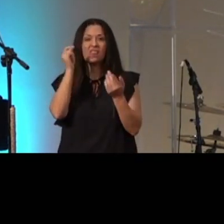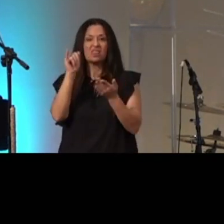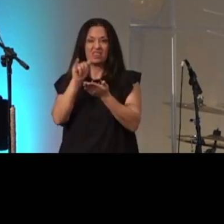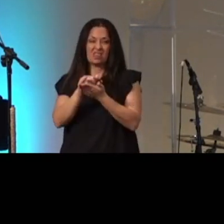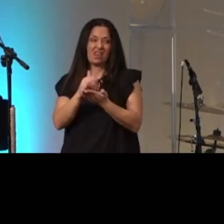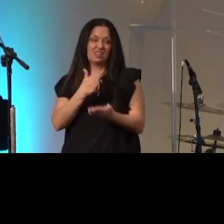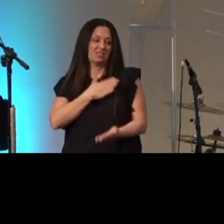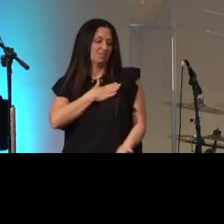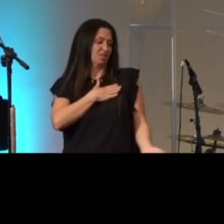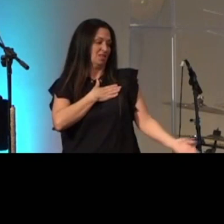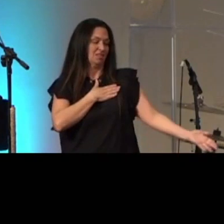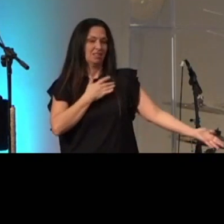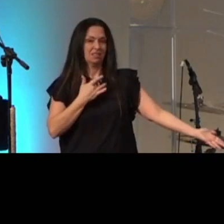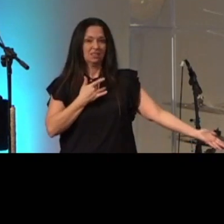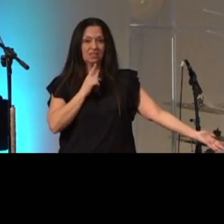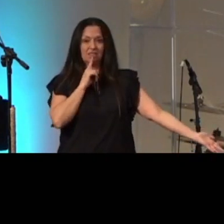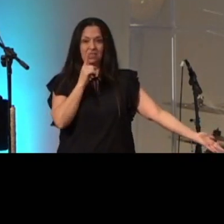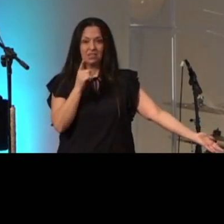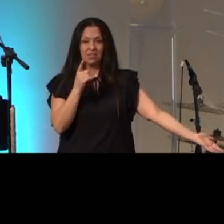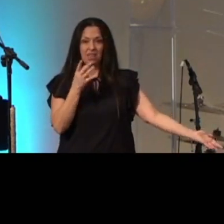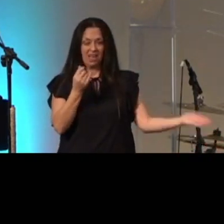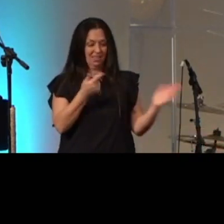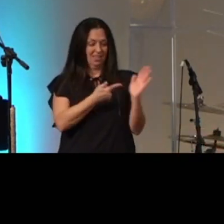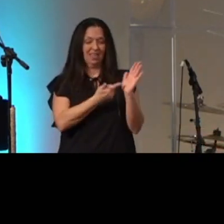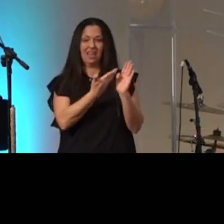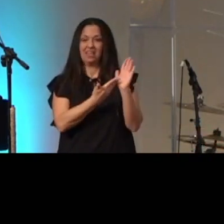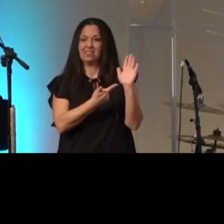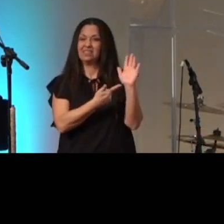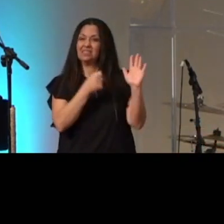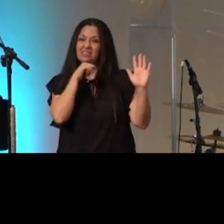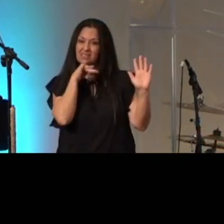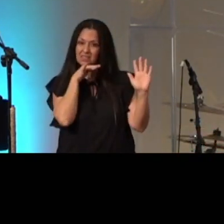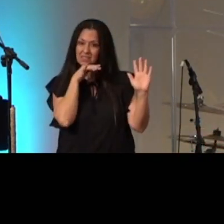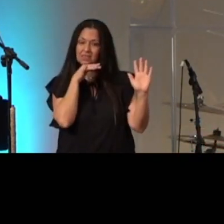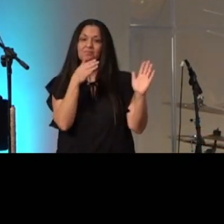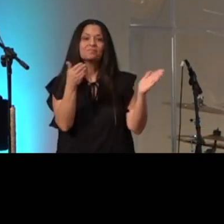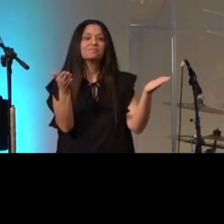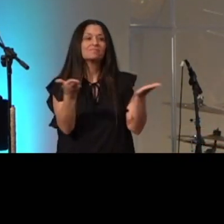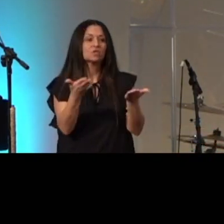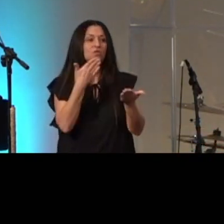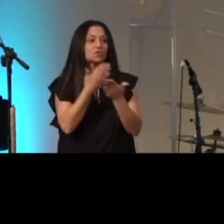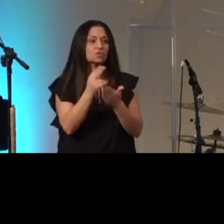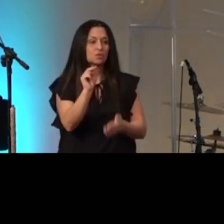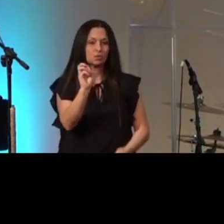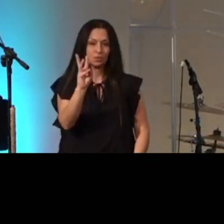heart and this is what's on your hand here is good news for you